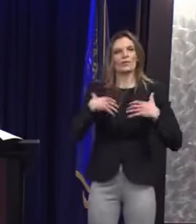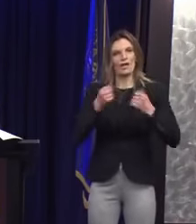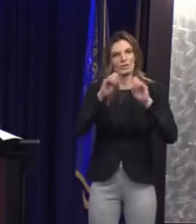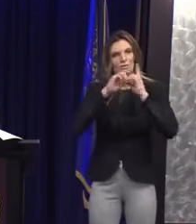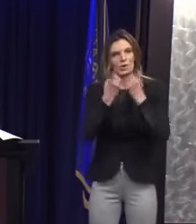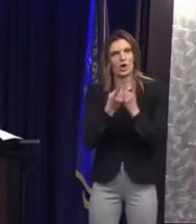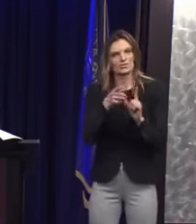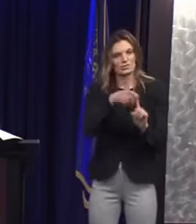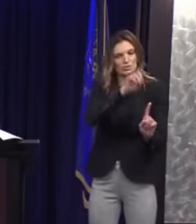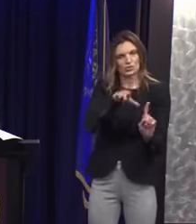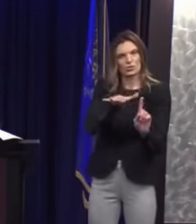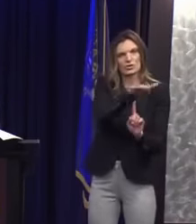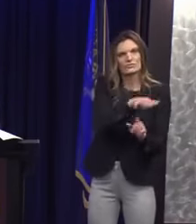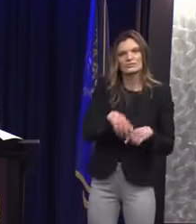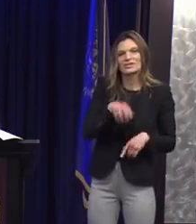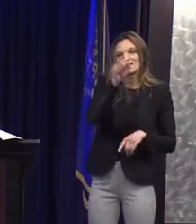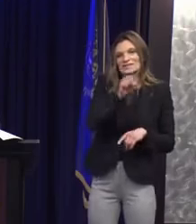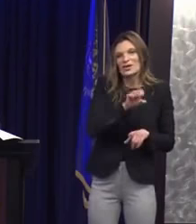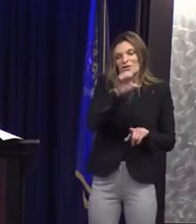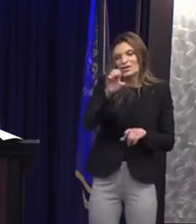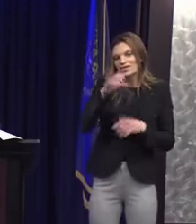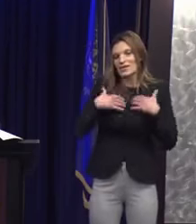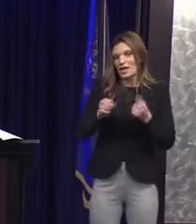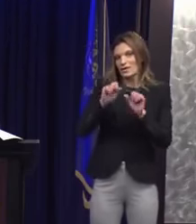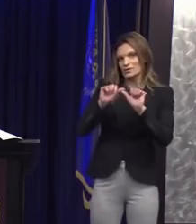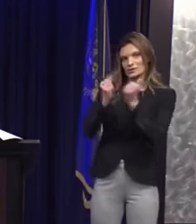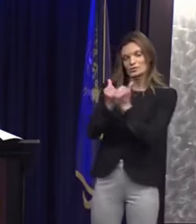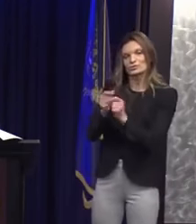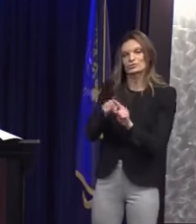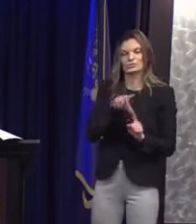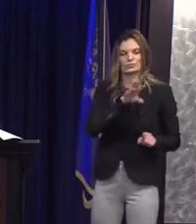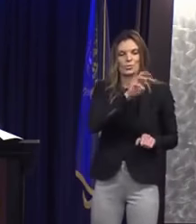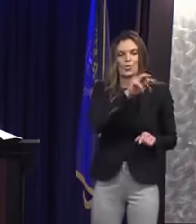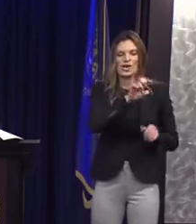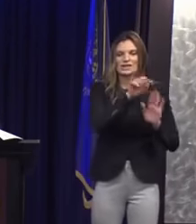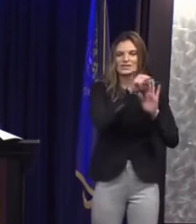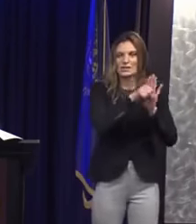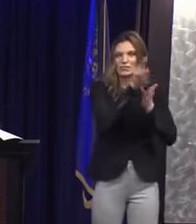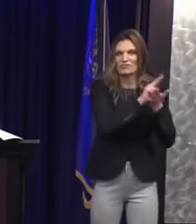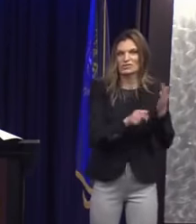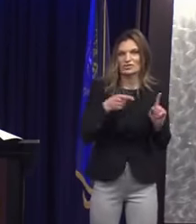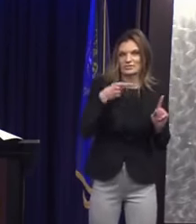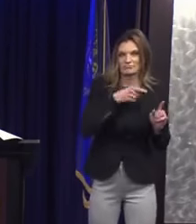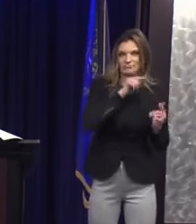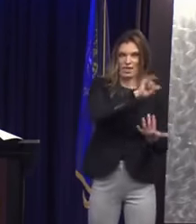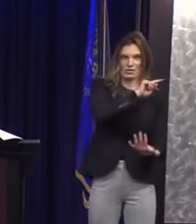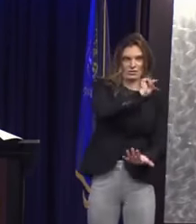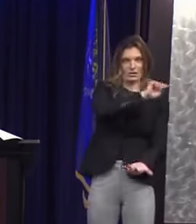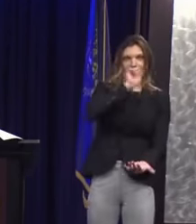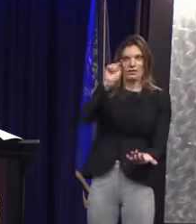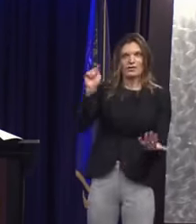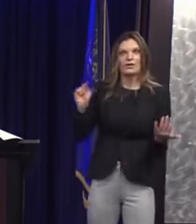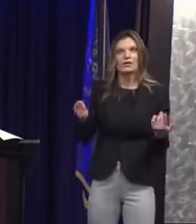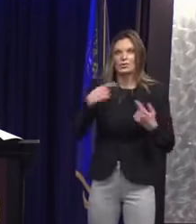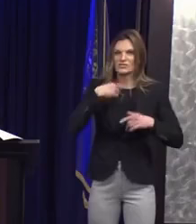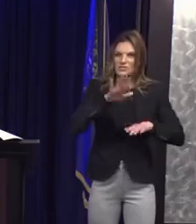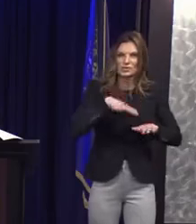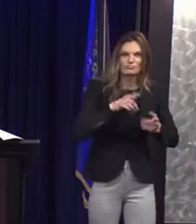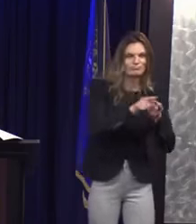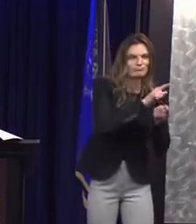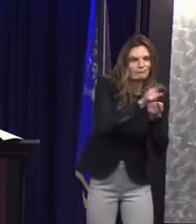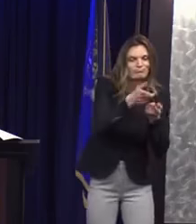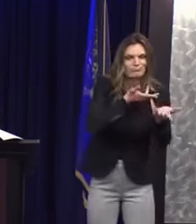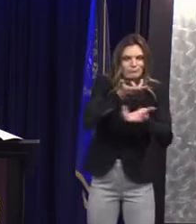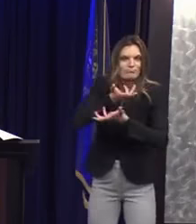Southeast Michigan Health Association, and Wayne State University. And the review of over 1